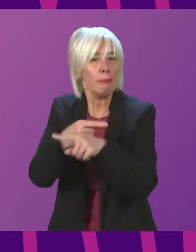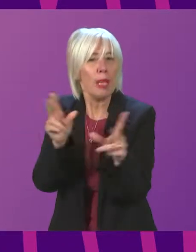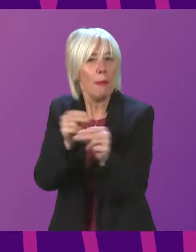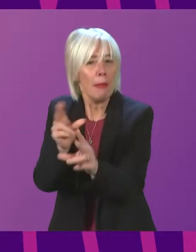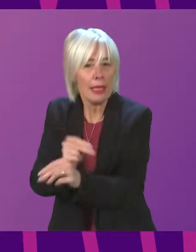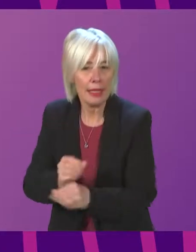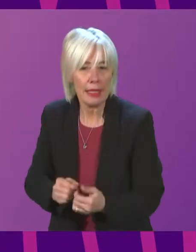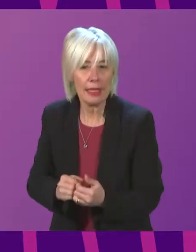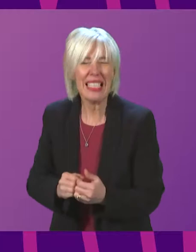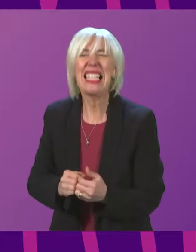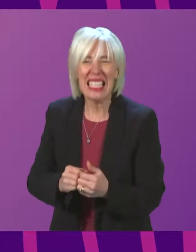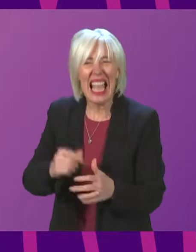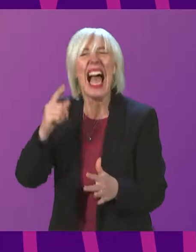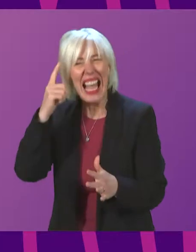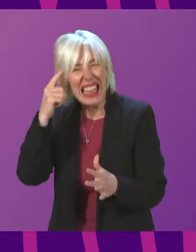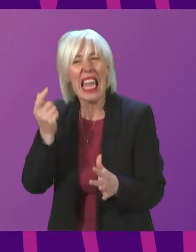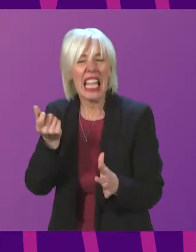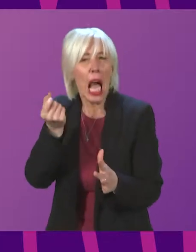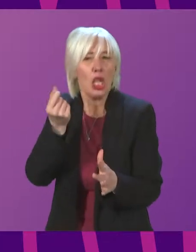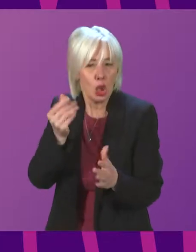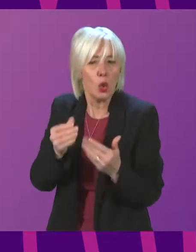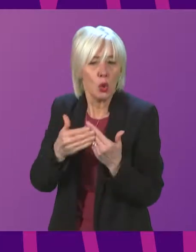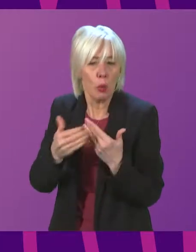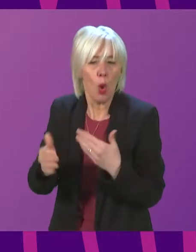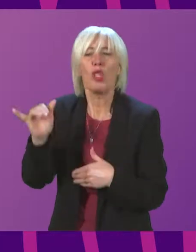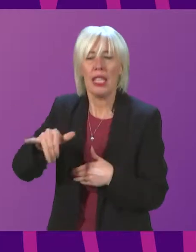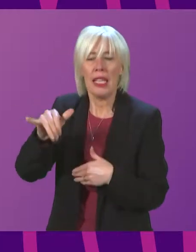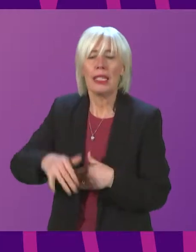I think I got the gist of that, presiding officer, thank you.